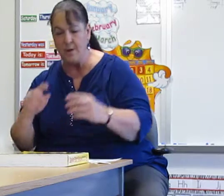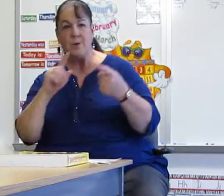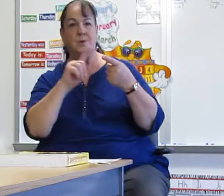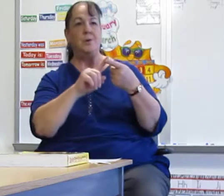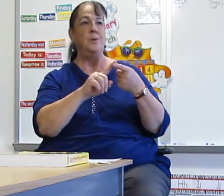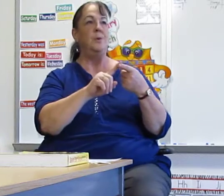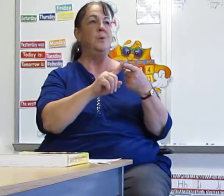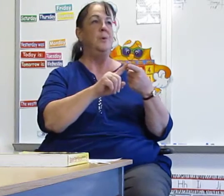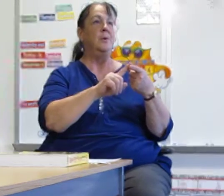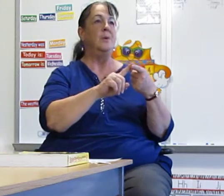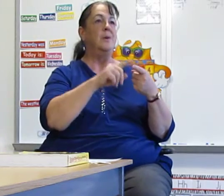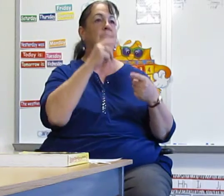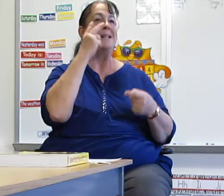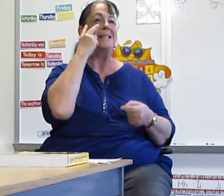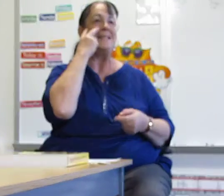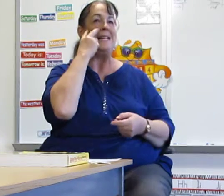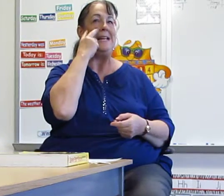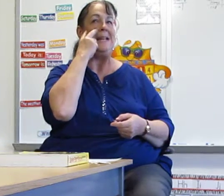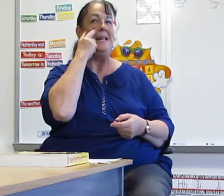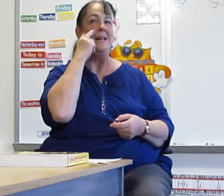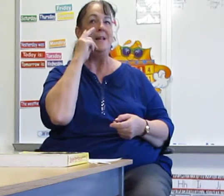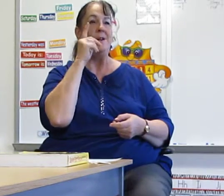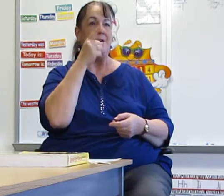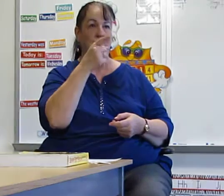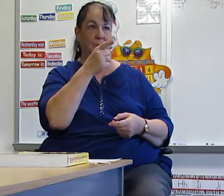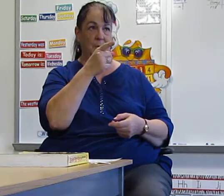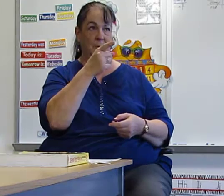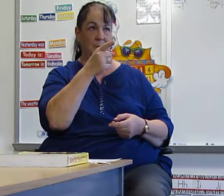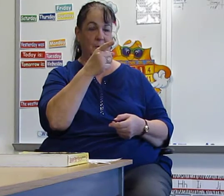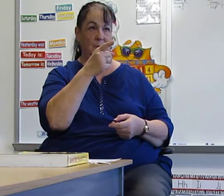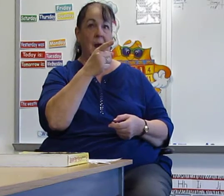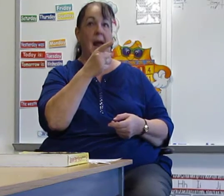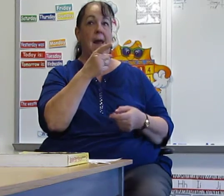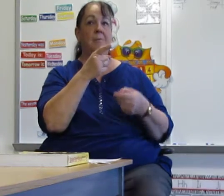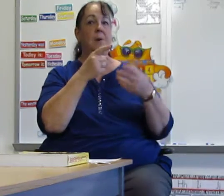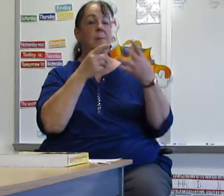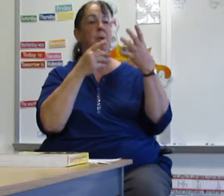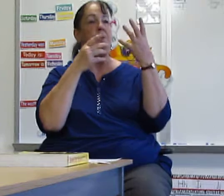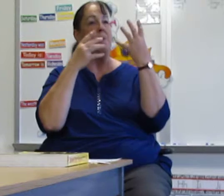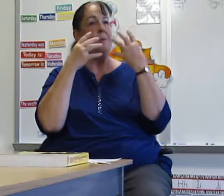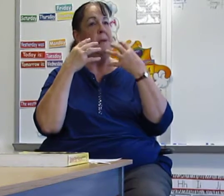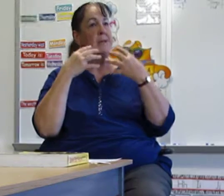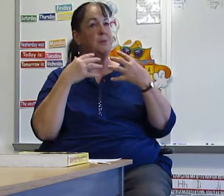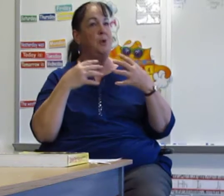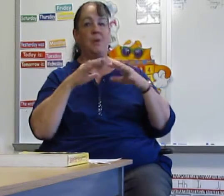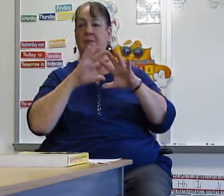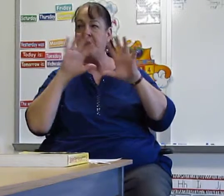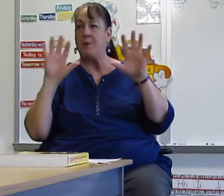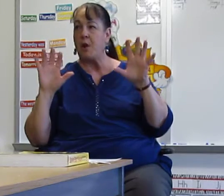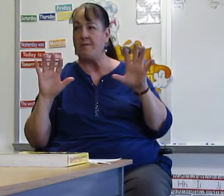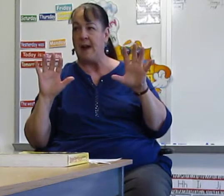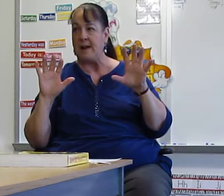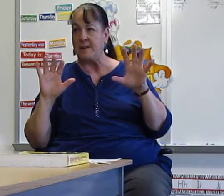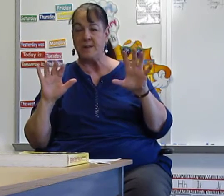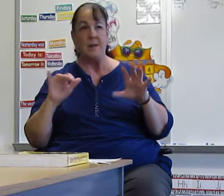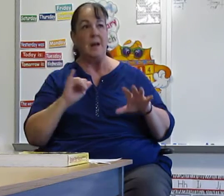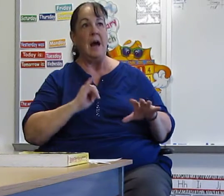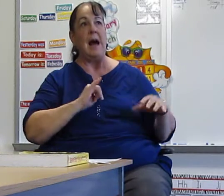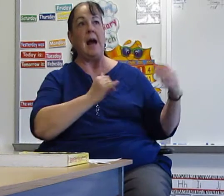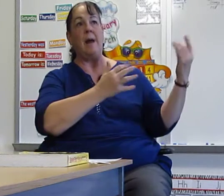To see you. And remember, you want to be smooth even if you're not fast. I